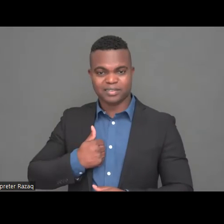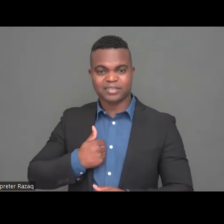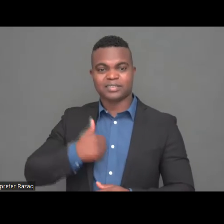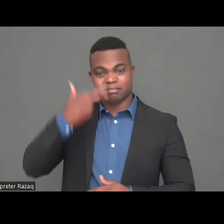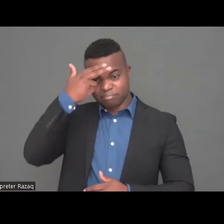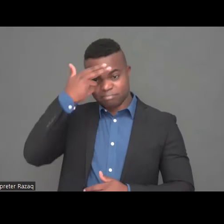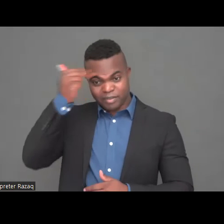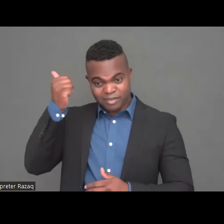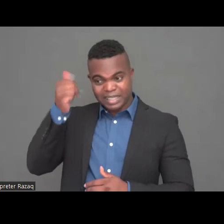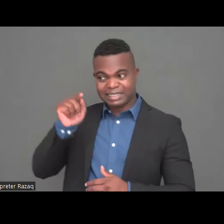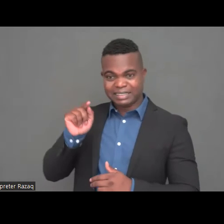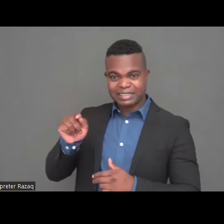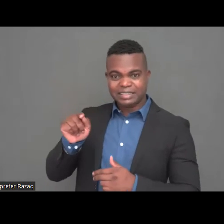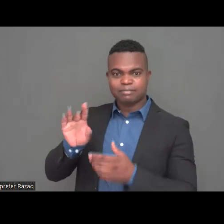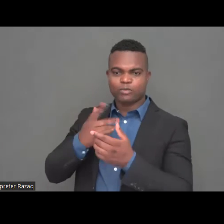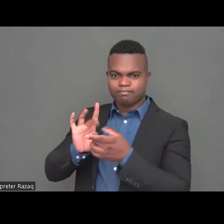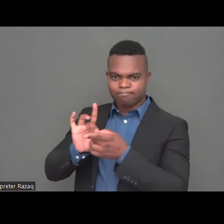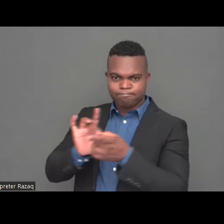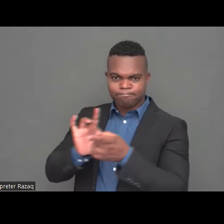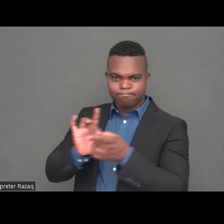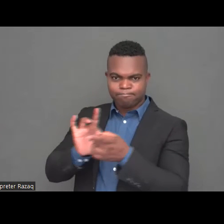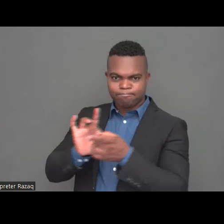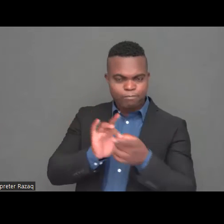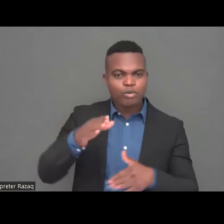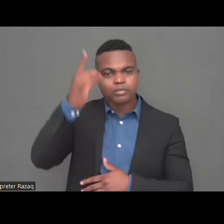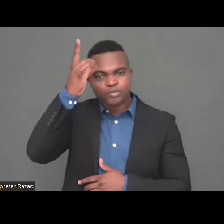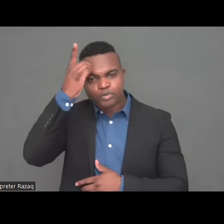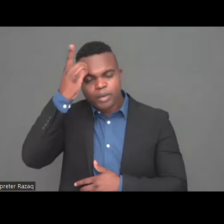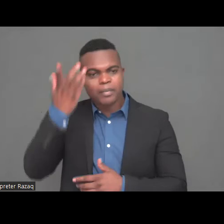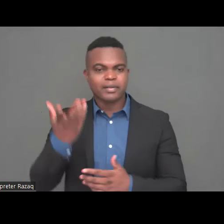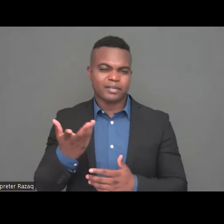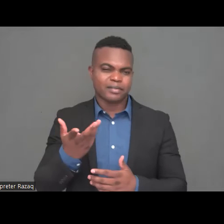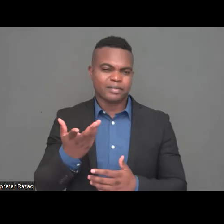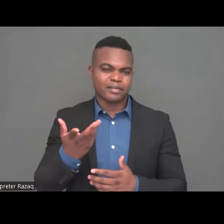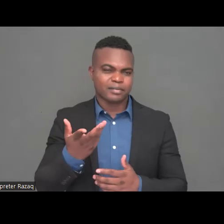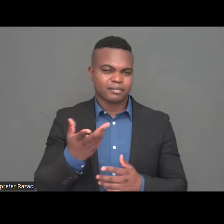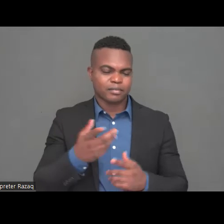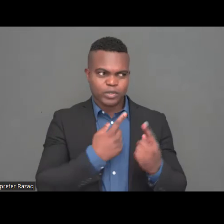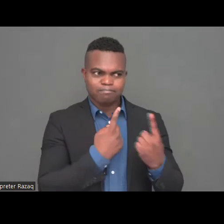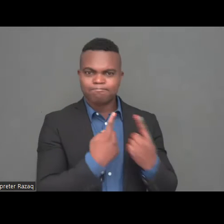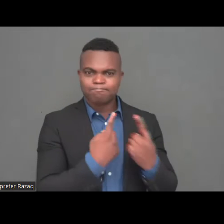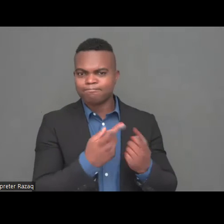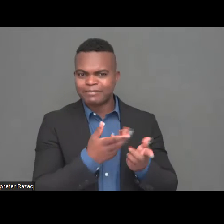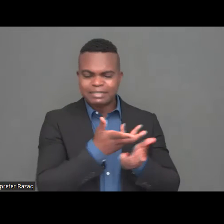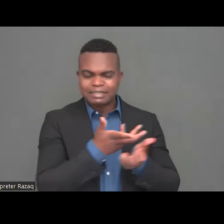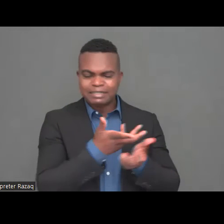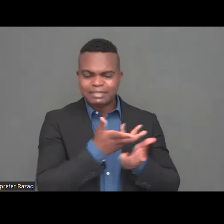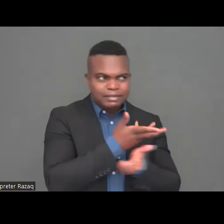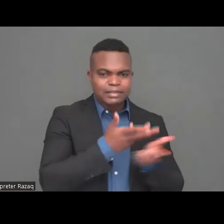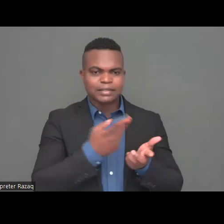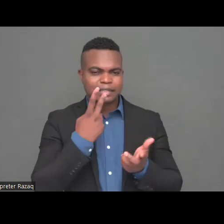contact of organizations who could go to Kiev or not to Kiev but to Lviv